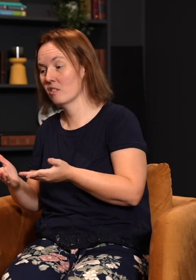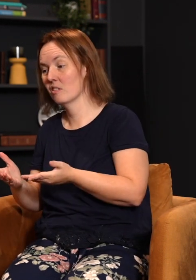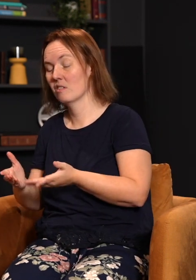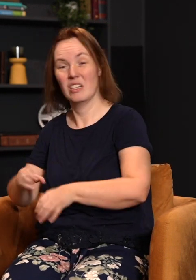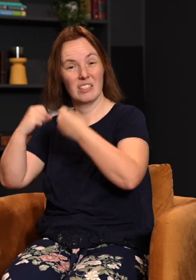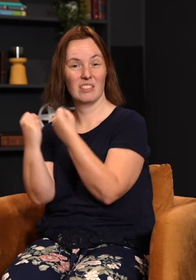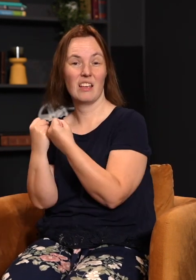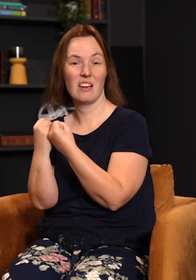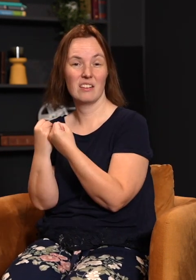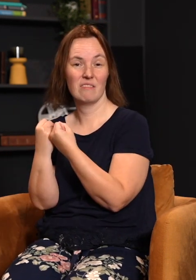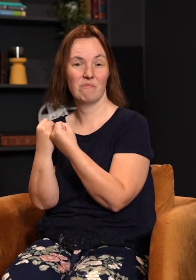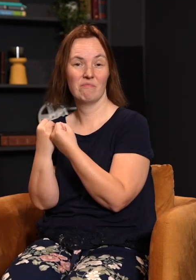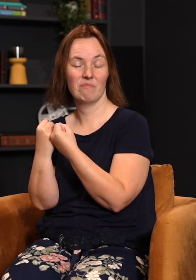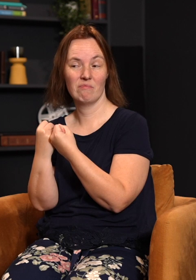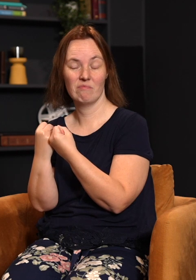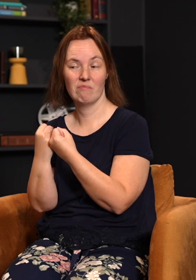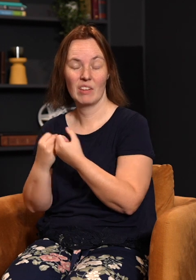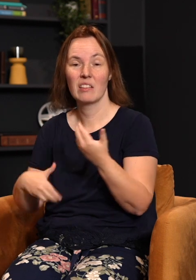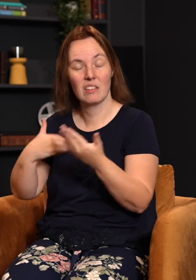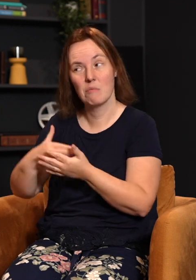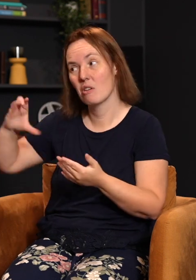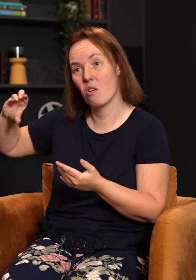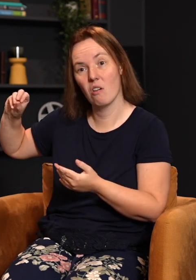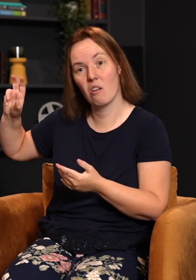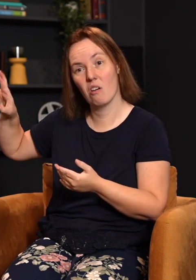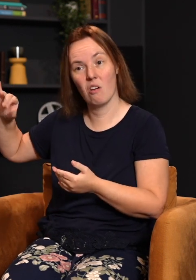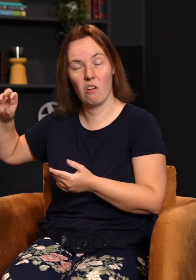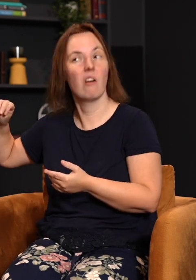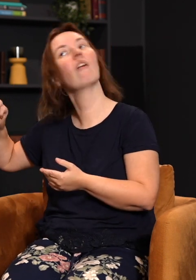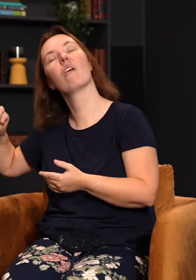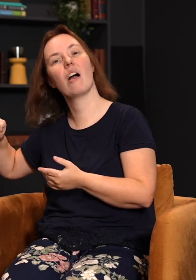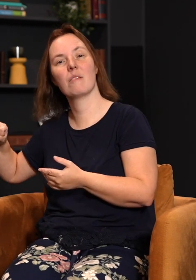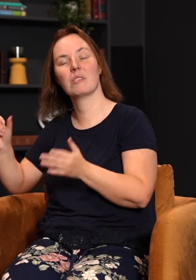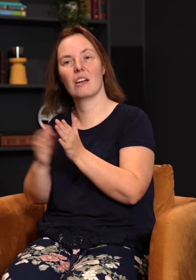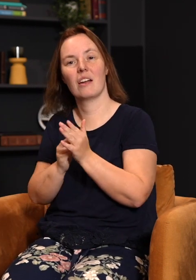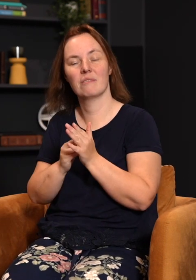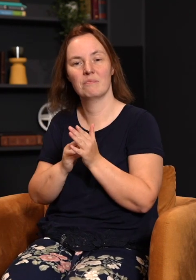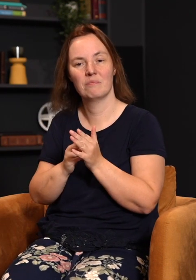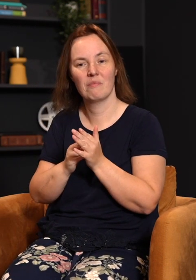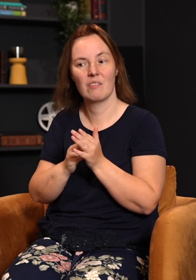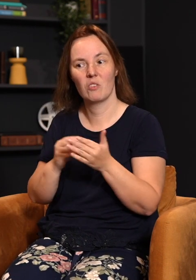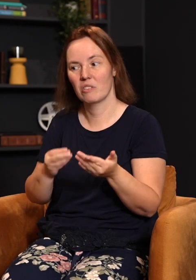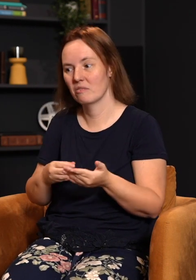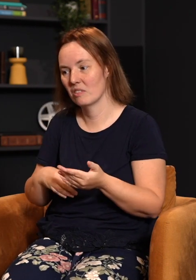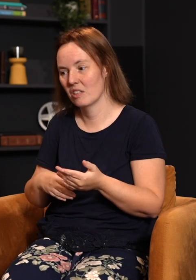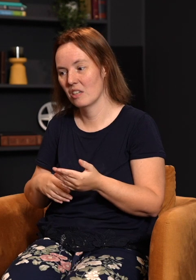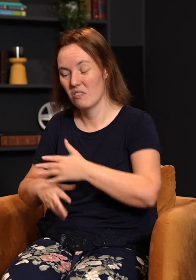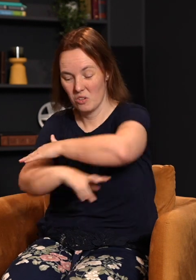again. Right? You've heard some of the crazy laws in the states. If there's no prosecution, if you only steal less than $950, you're okay. What does this say to the